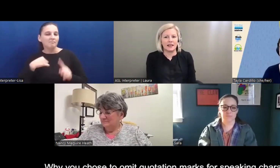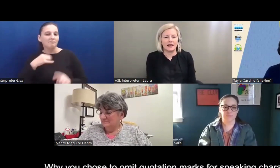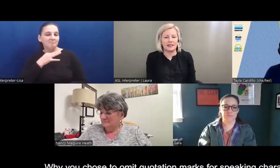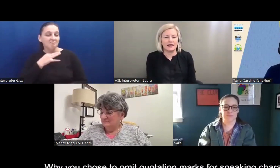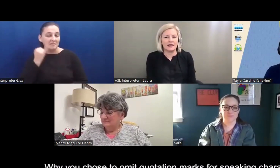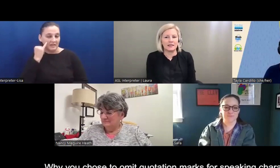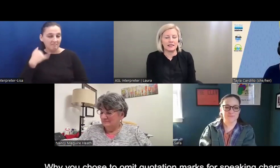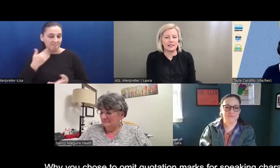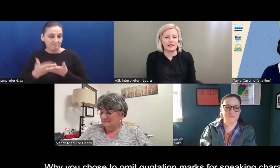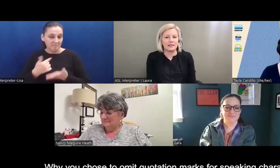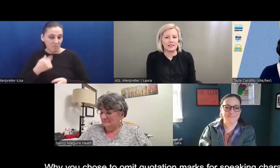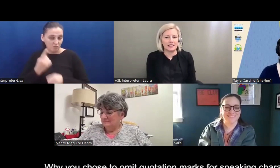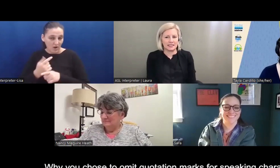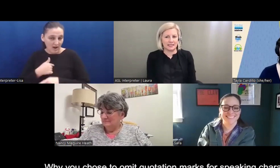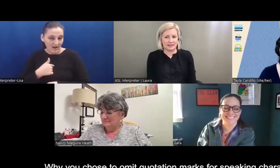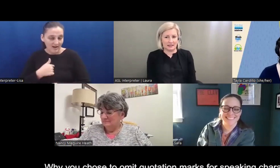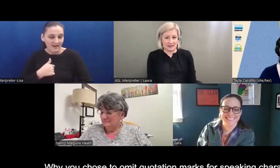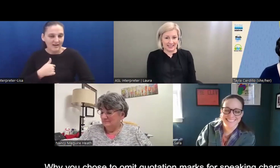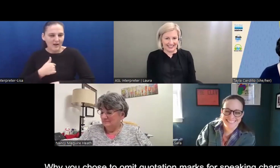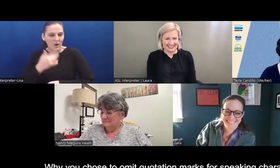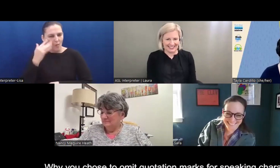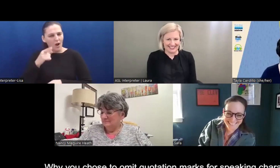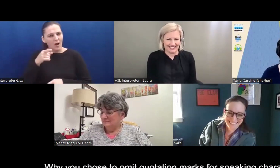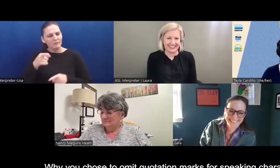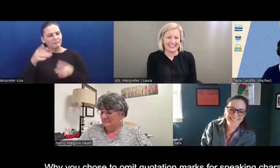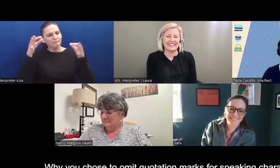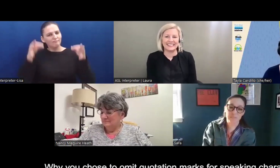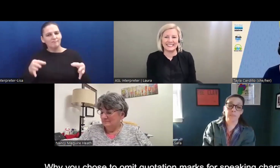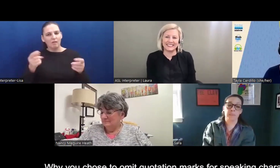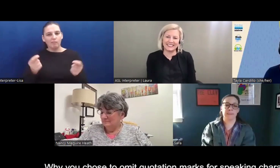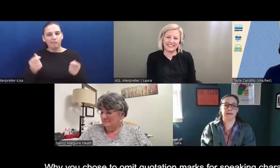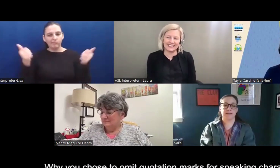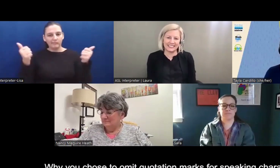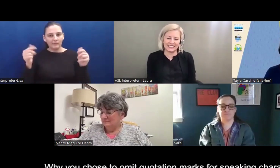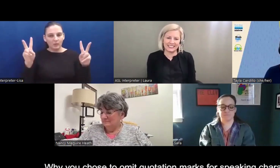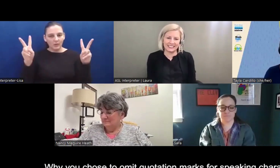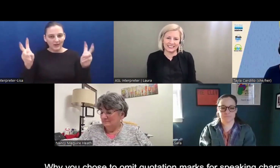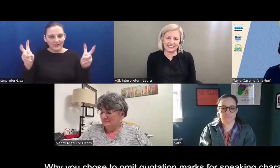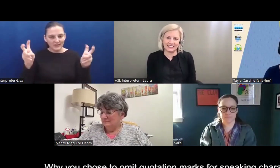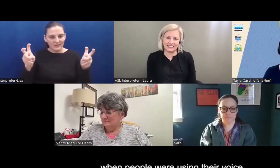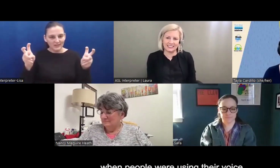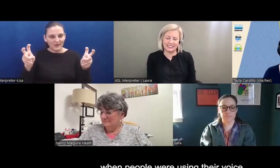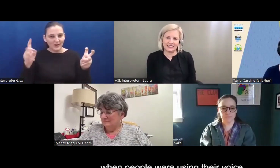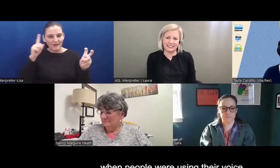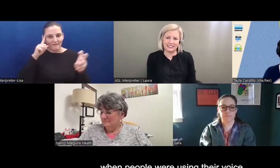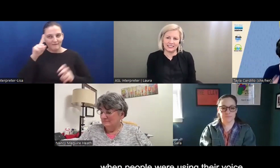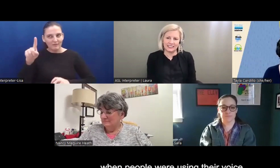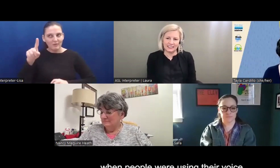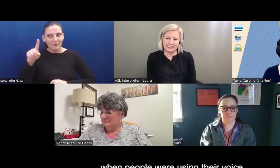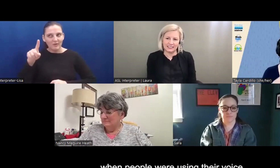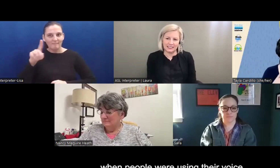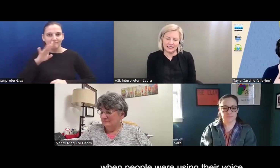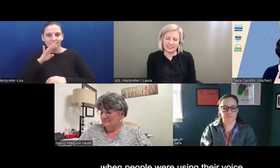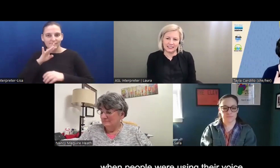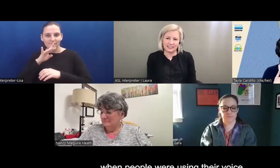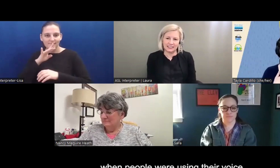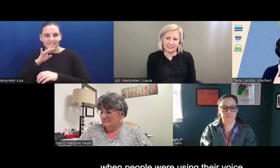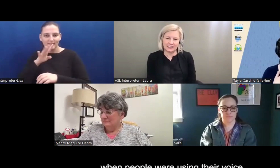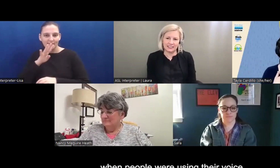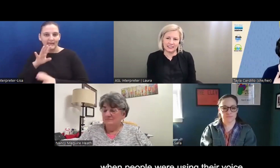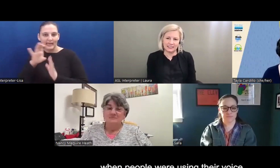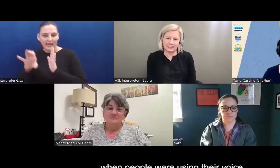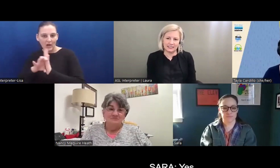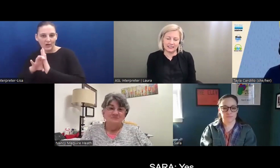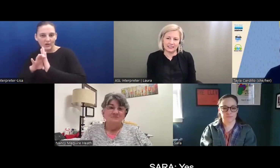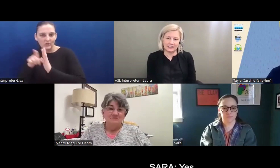right. Of, of what, why you chose to admit quotation marks for, uh, speaking characters when people were